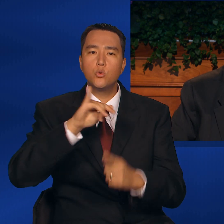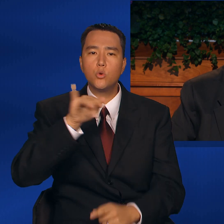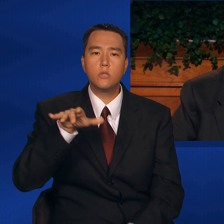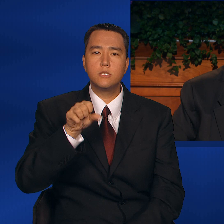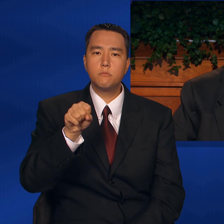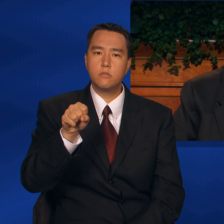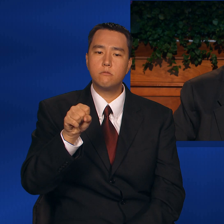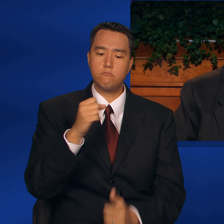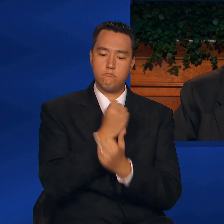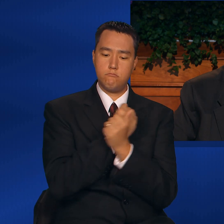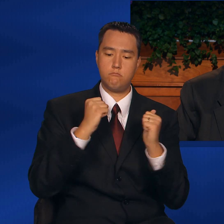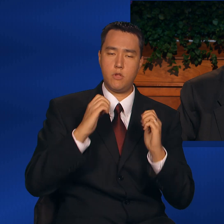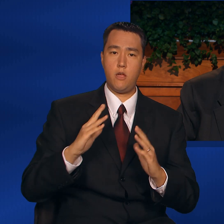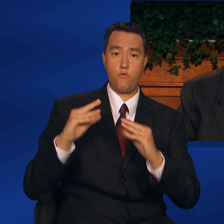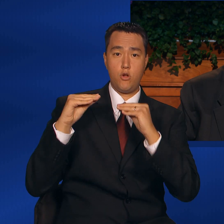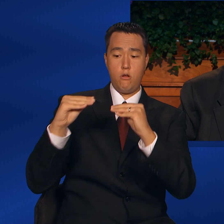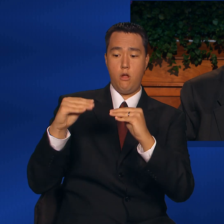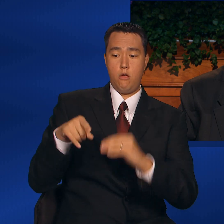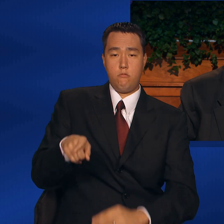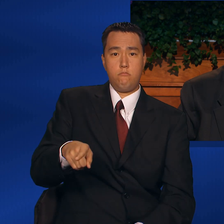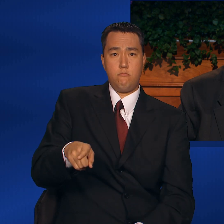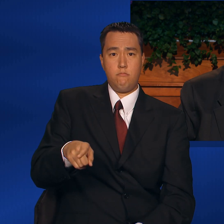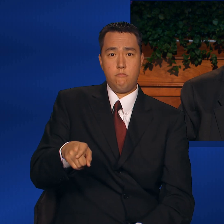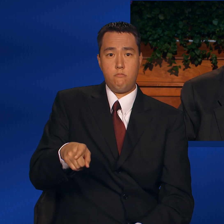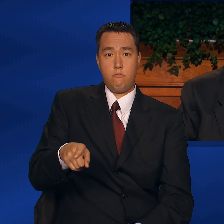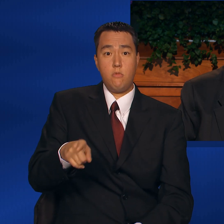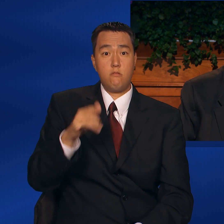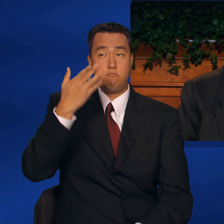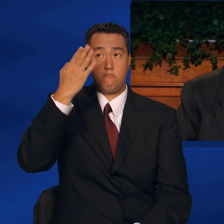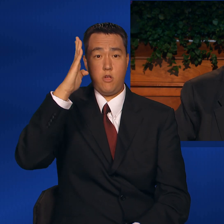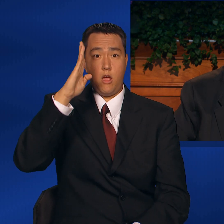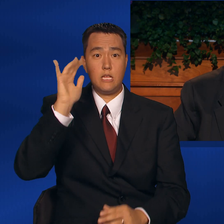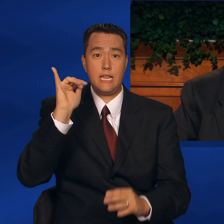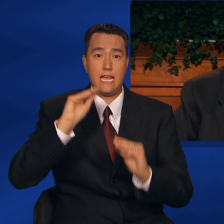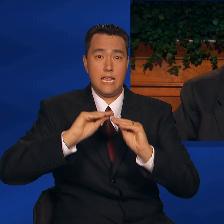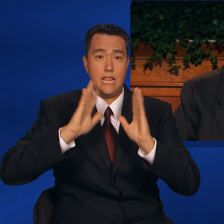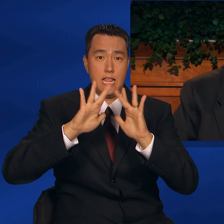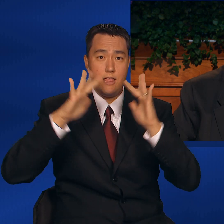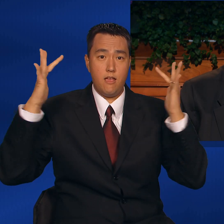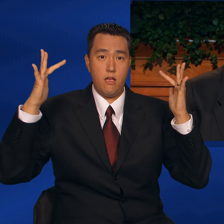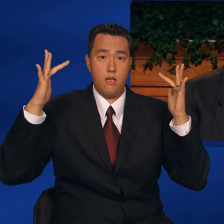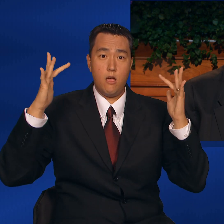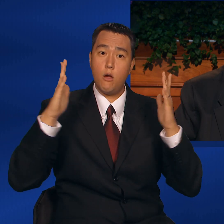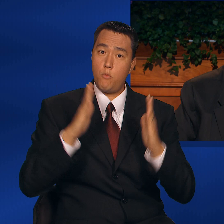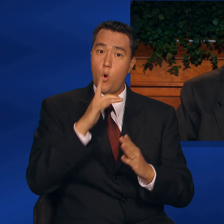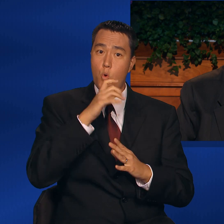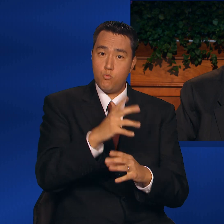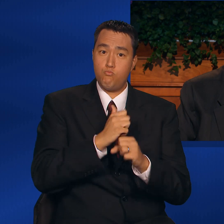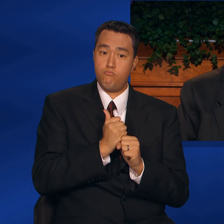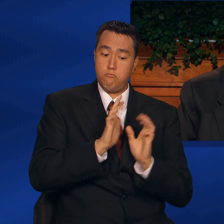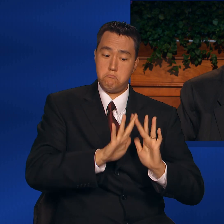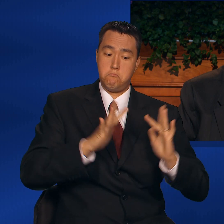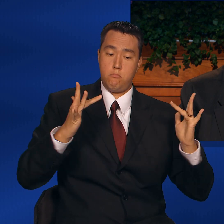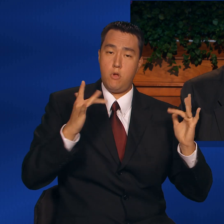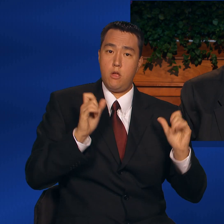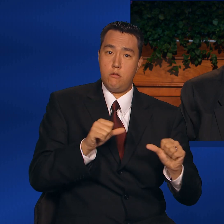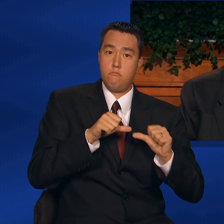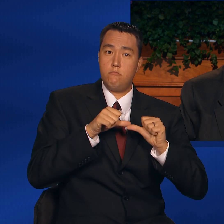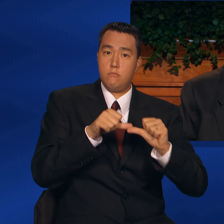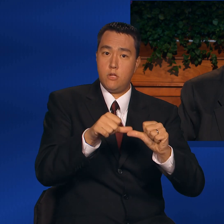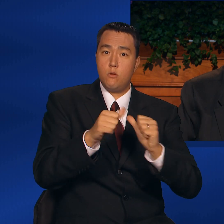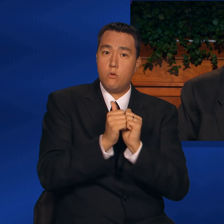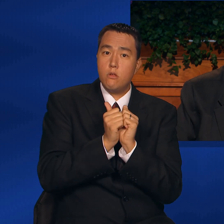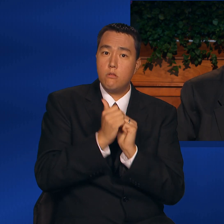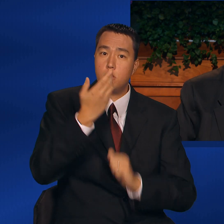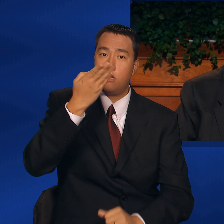the Savior taught, That which is of God is light, and he that receiveth light and continueth in